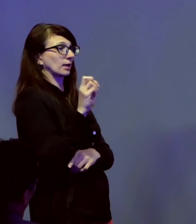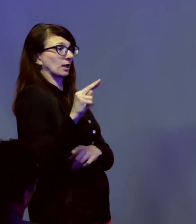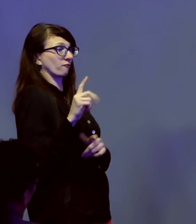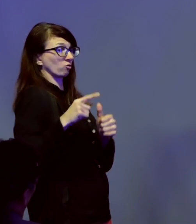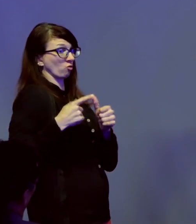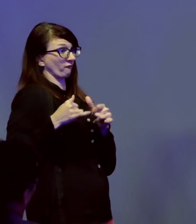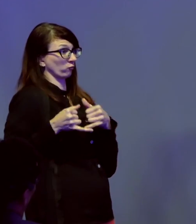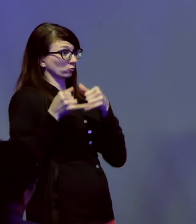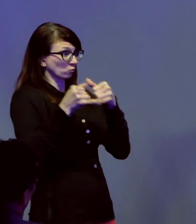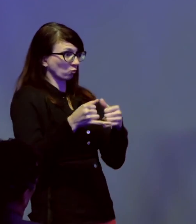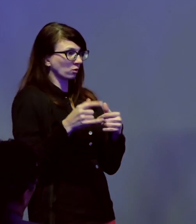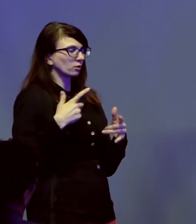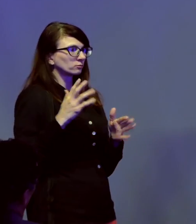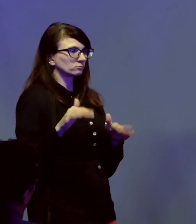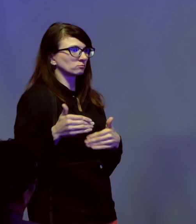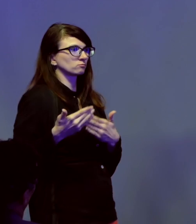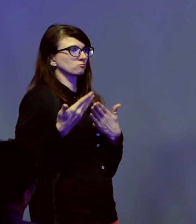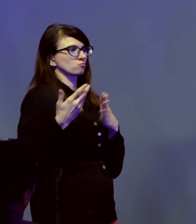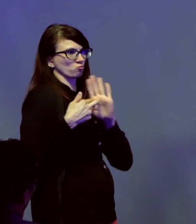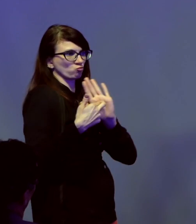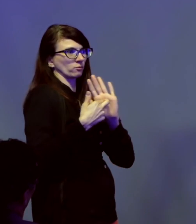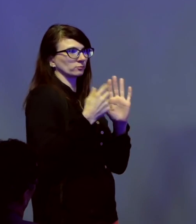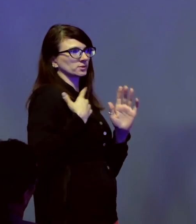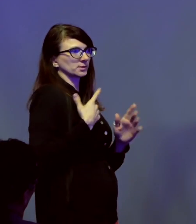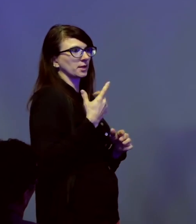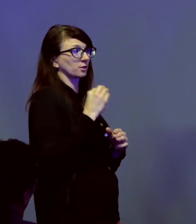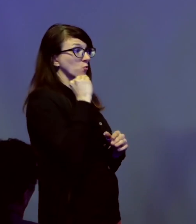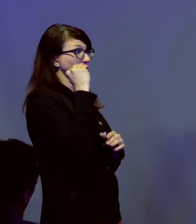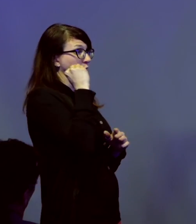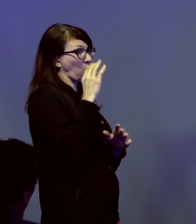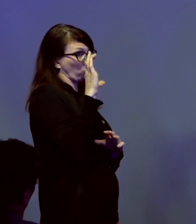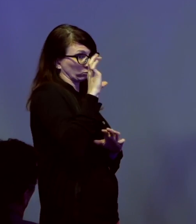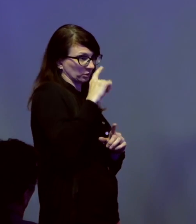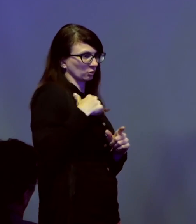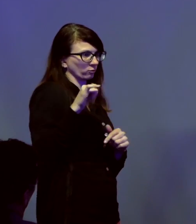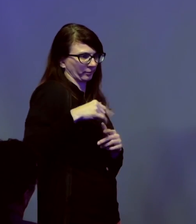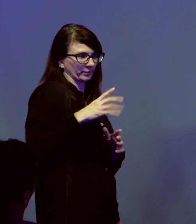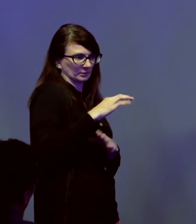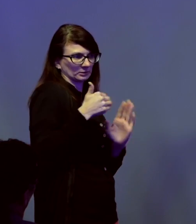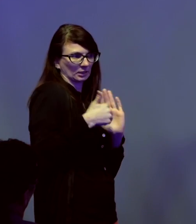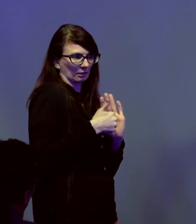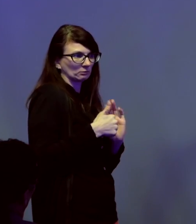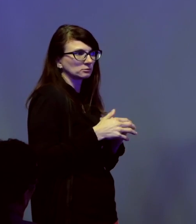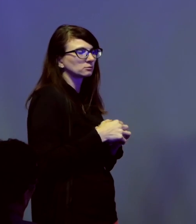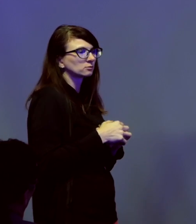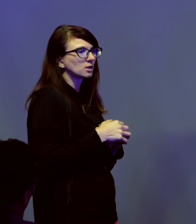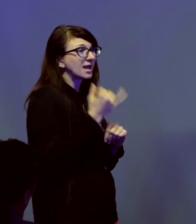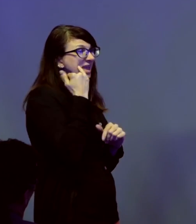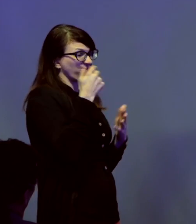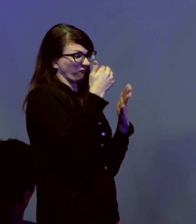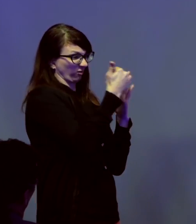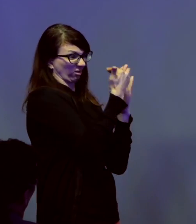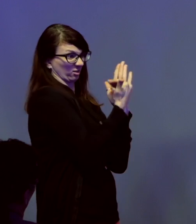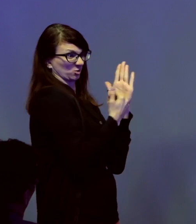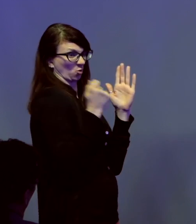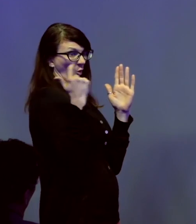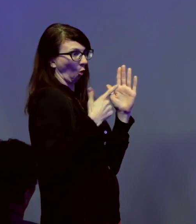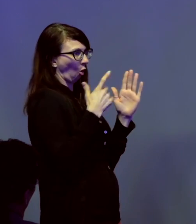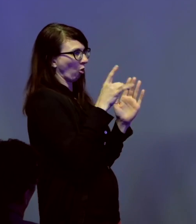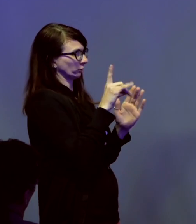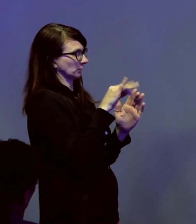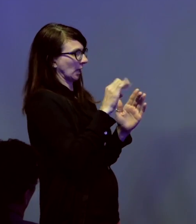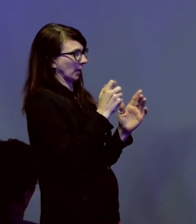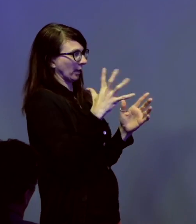bona fide home seeker in this case. Suffice it to say, if we listed all of Diane's legal accomplishments for